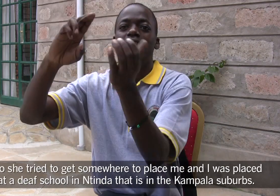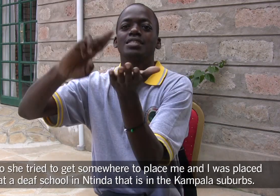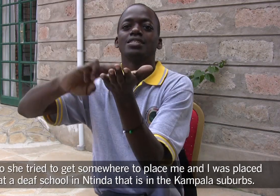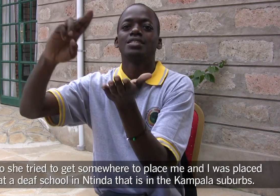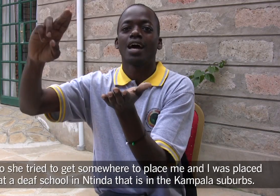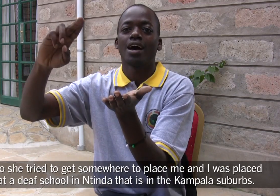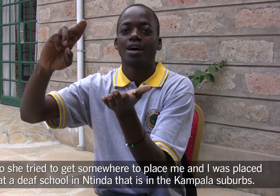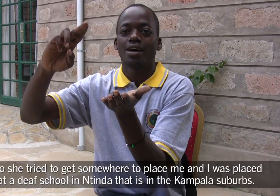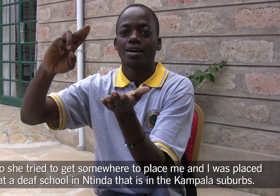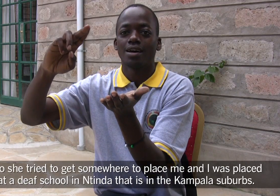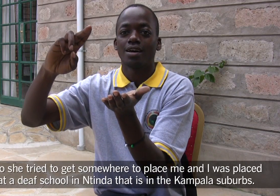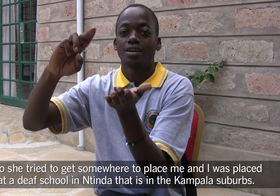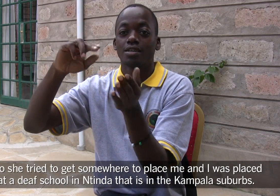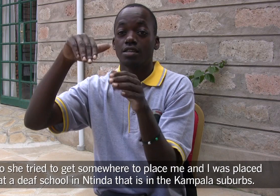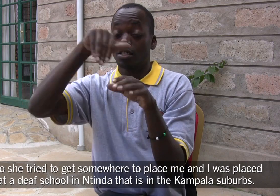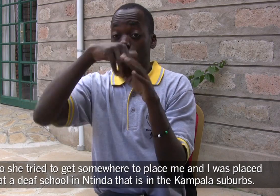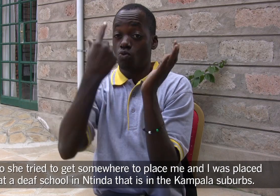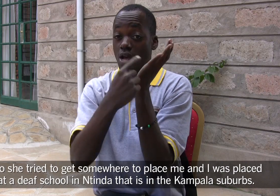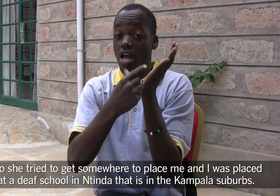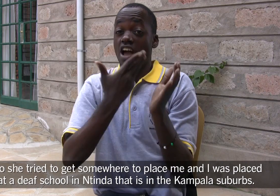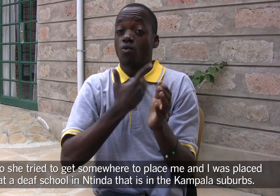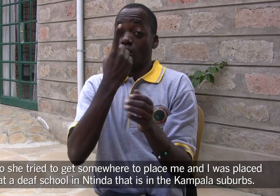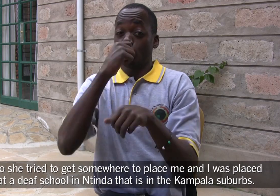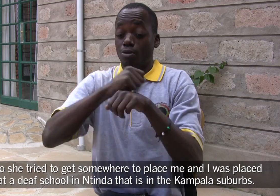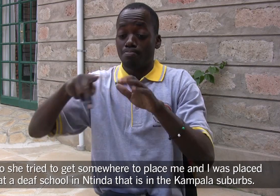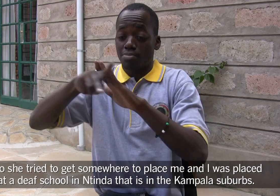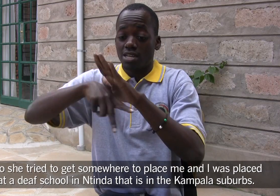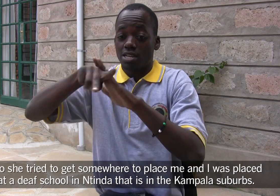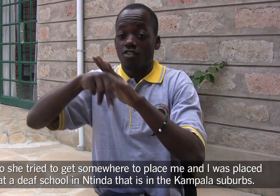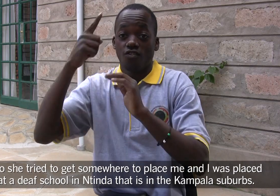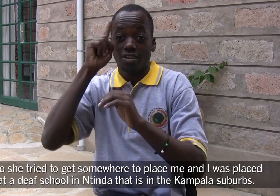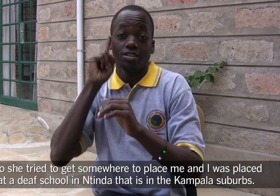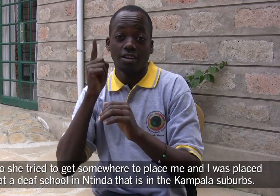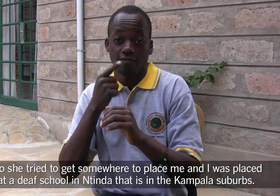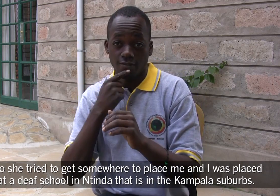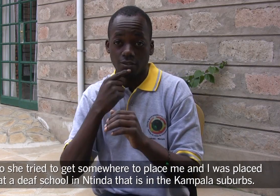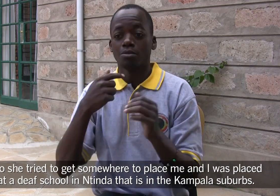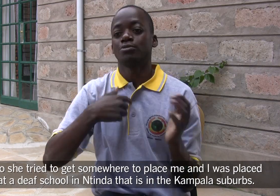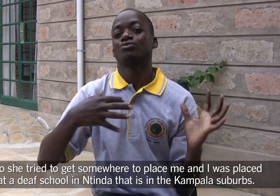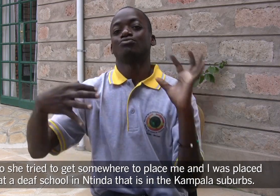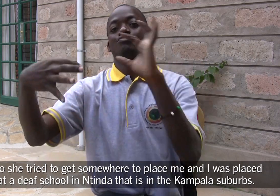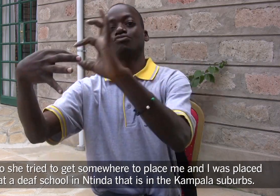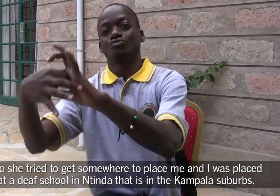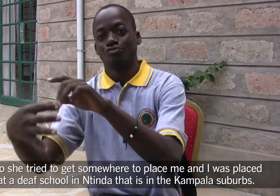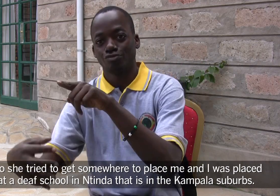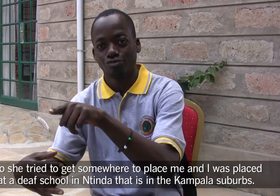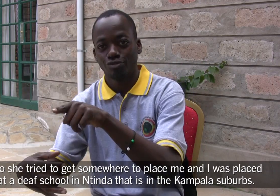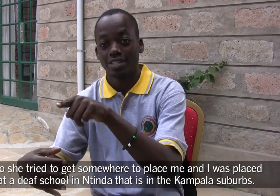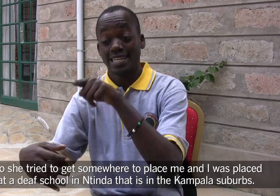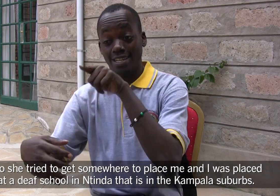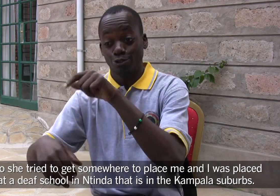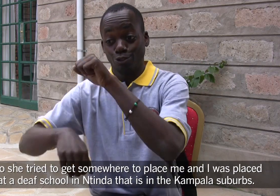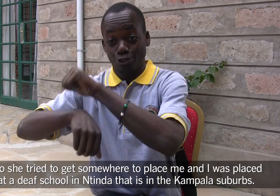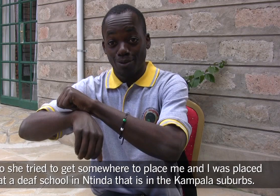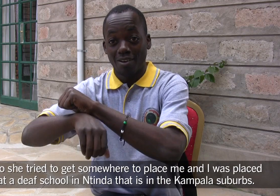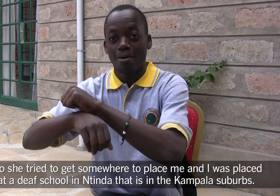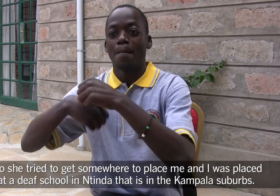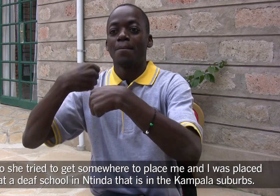to place me and I was placed at a deaf school in Intinda, that is in Kampala suburbs.